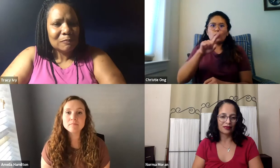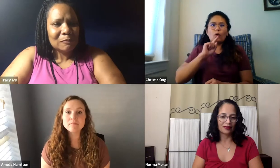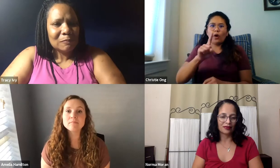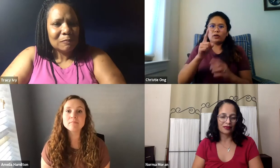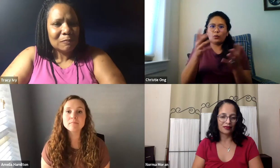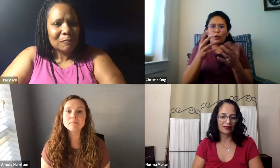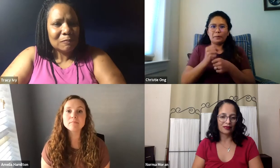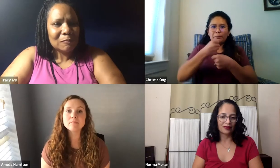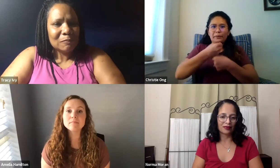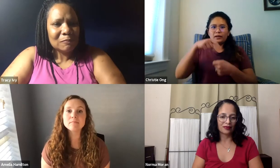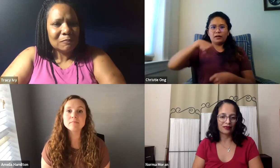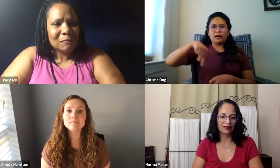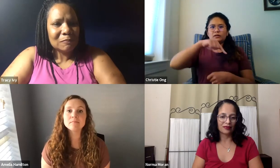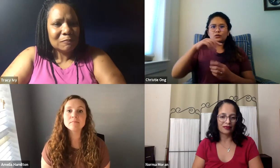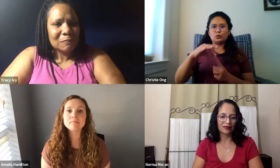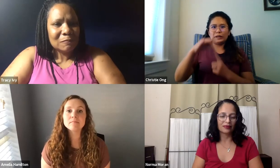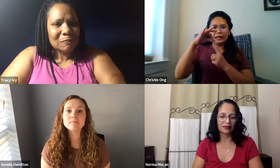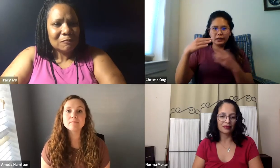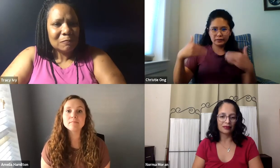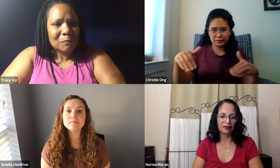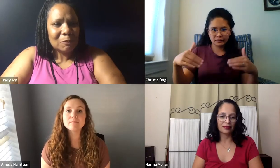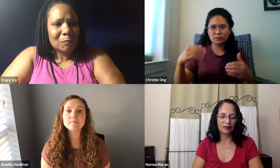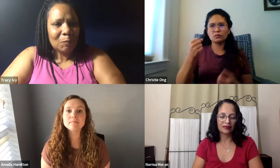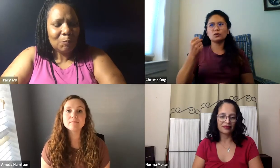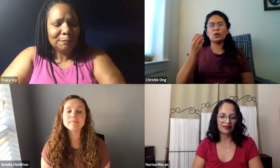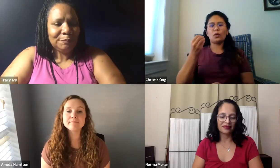you. You know, you are what makes us unique.